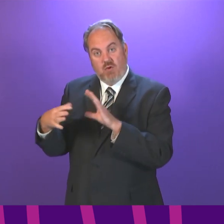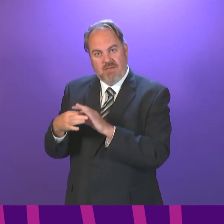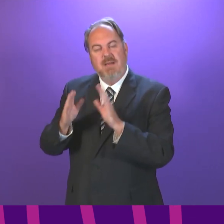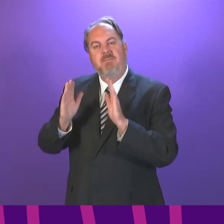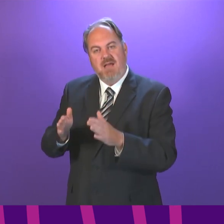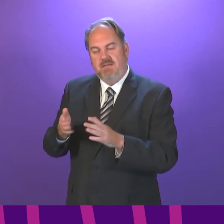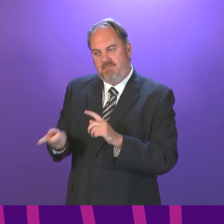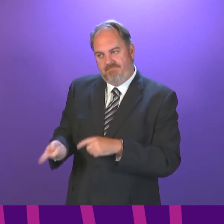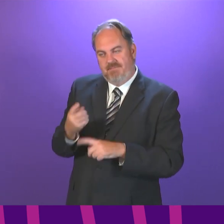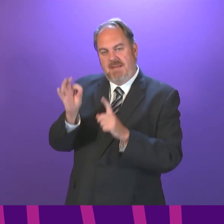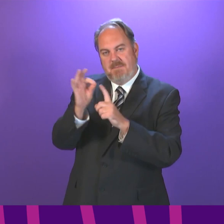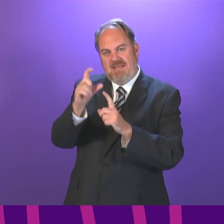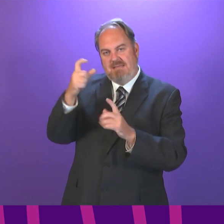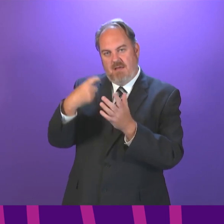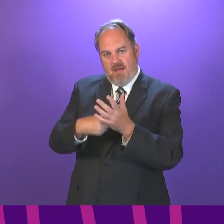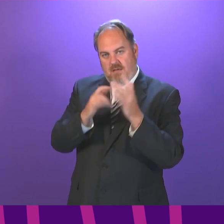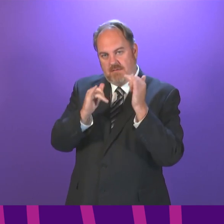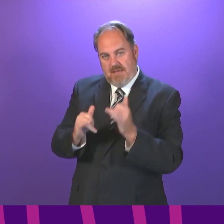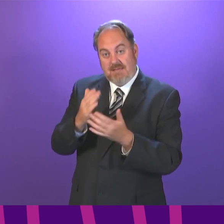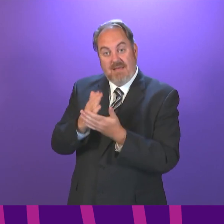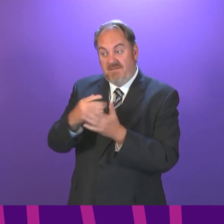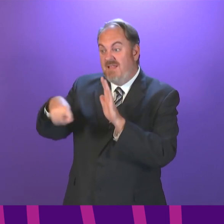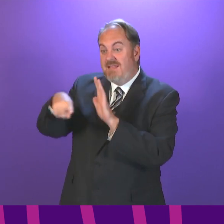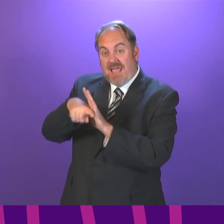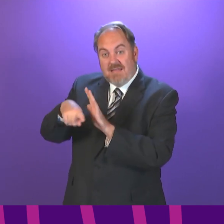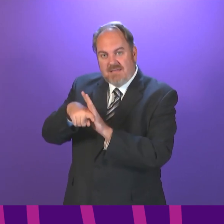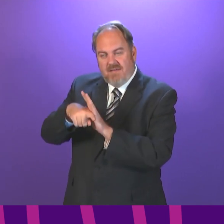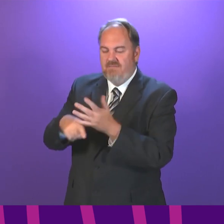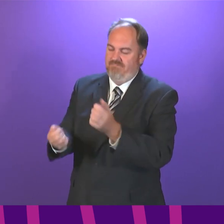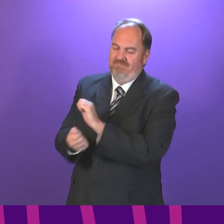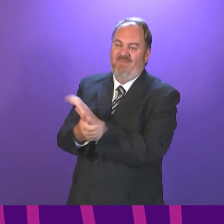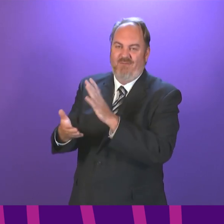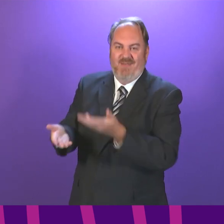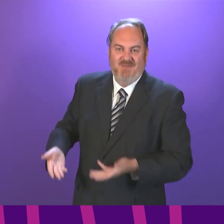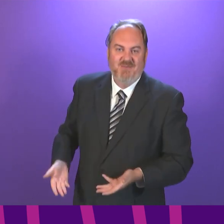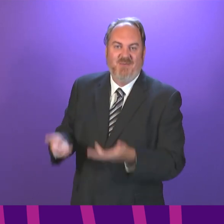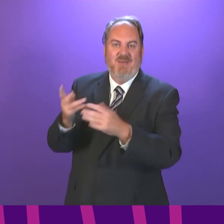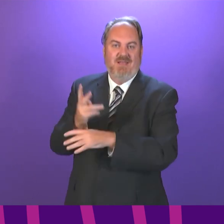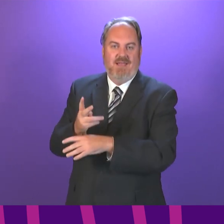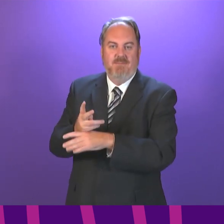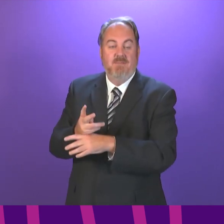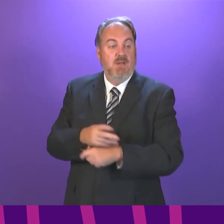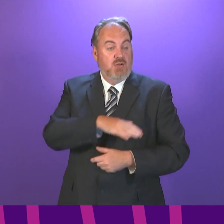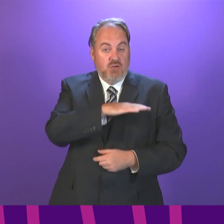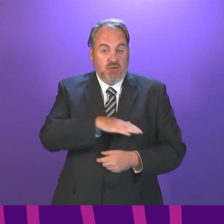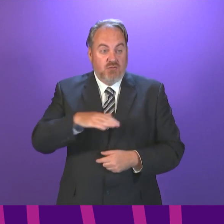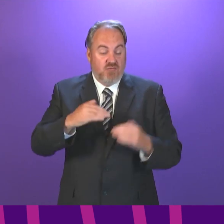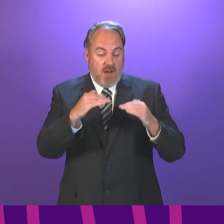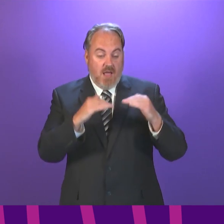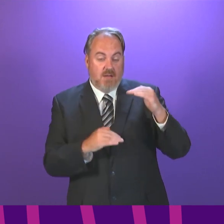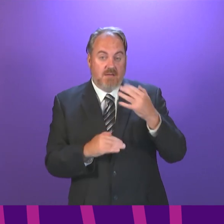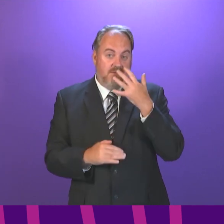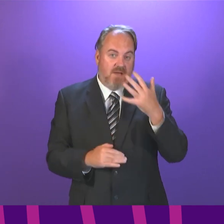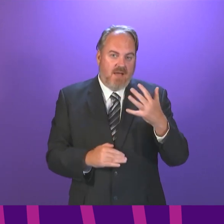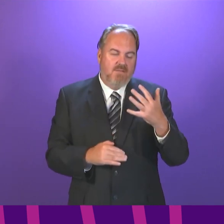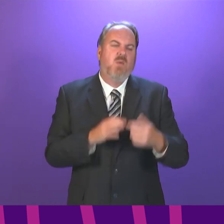test, but they can end their self-isolation if they test negative. Children under the age of 5 will be encouraged, but not required,